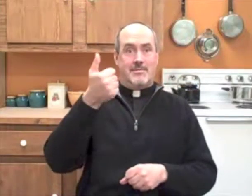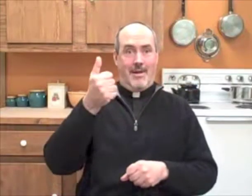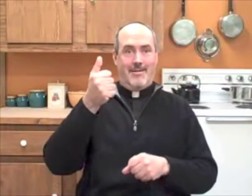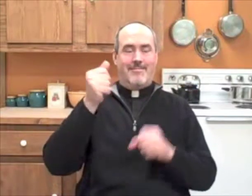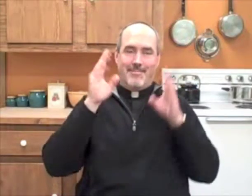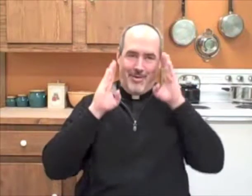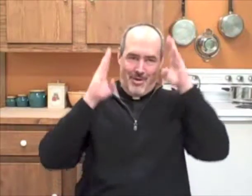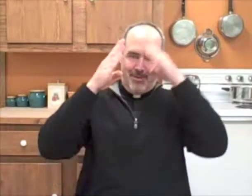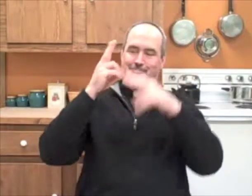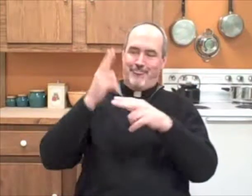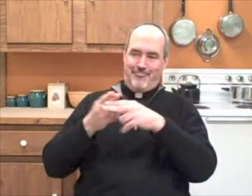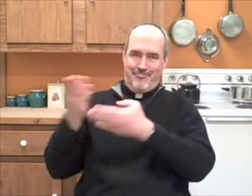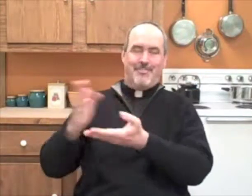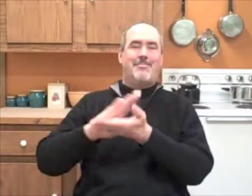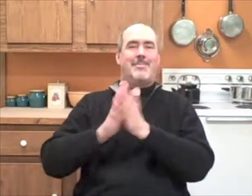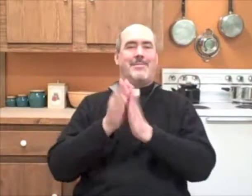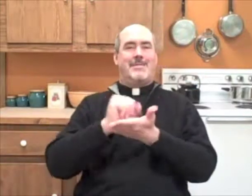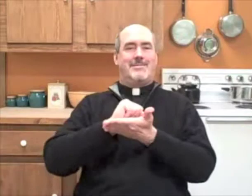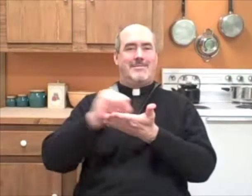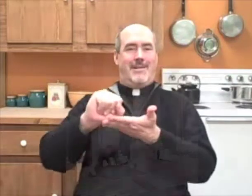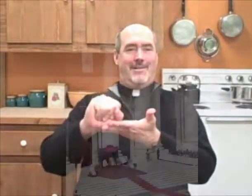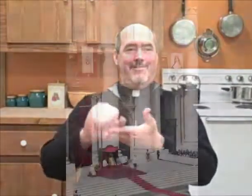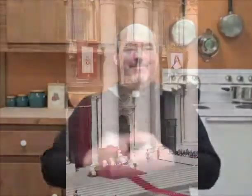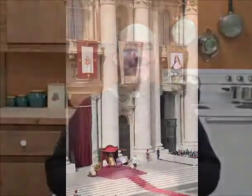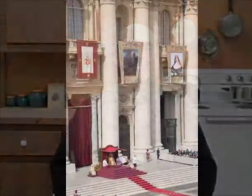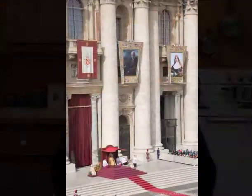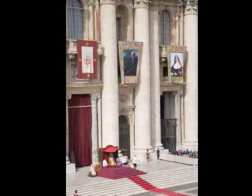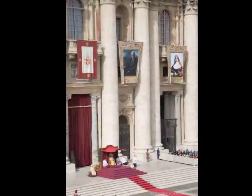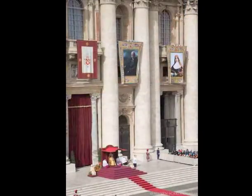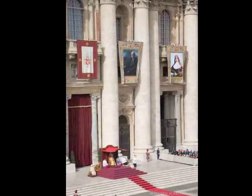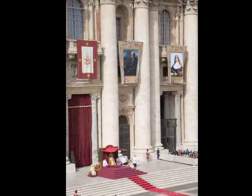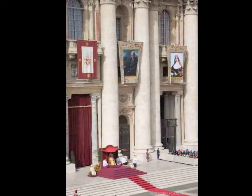In the year 2010, the Pope declared him a saint.